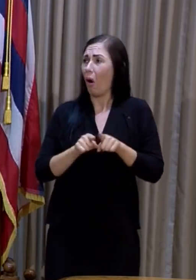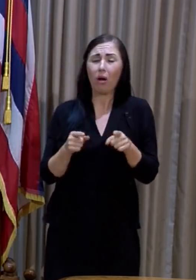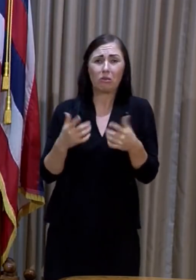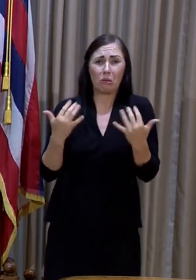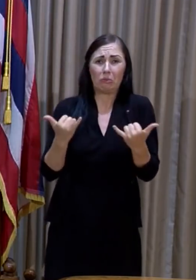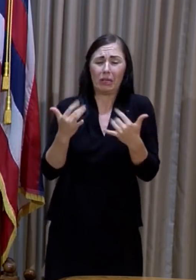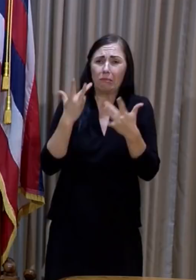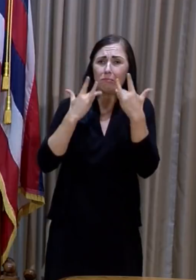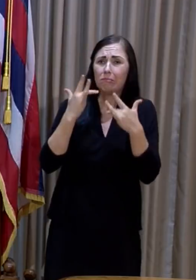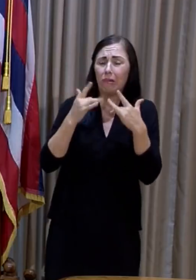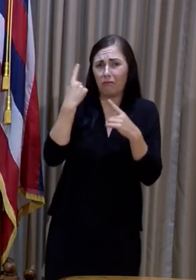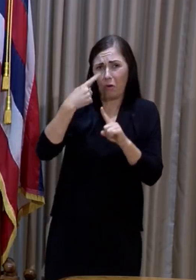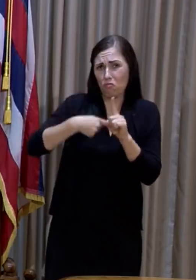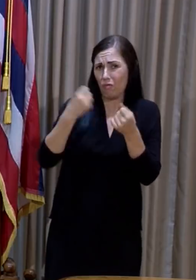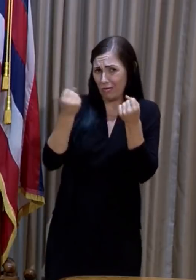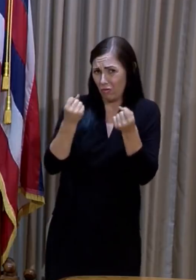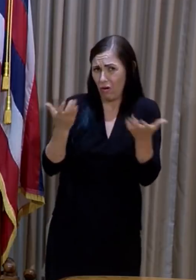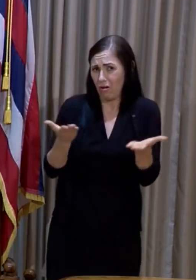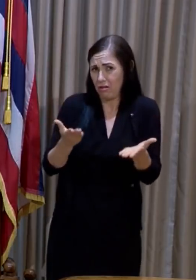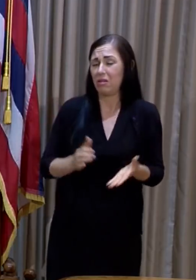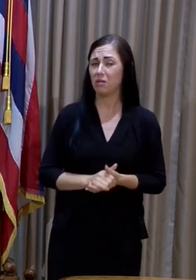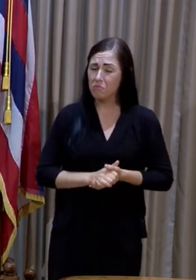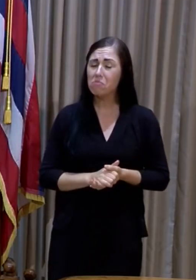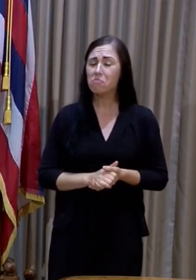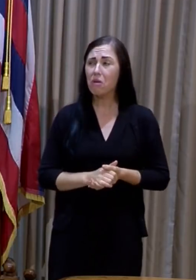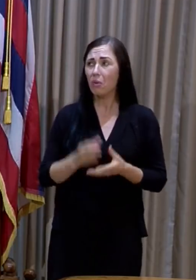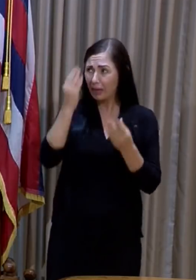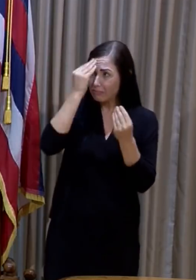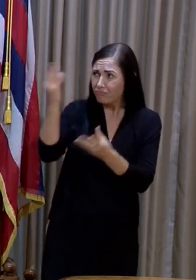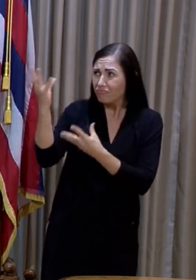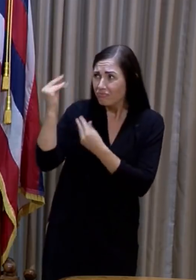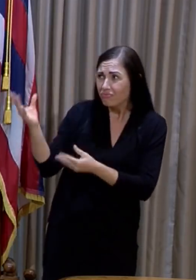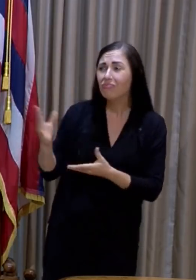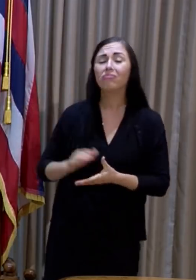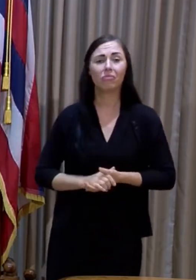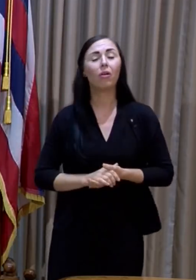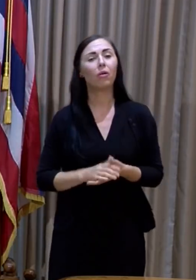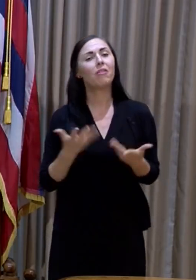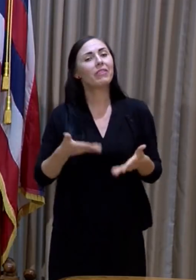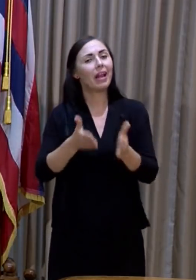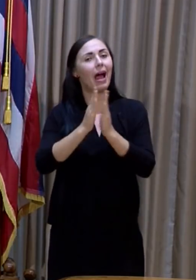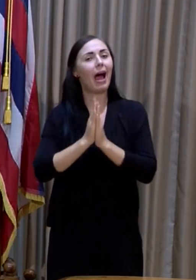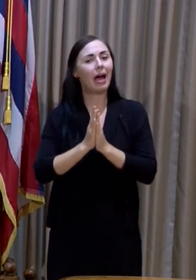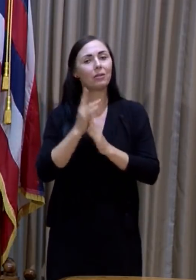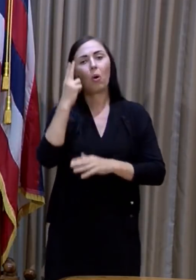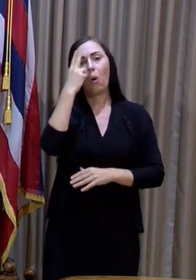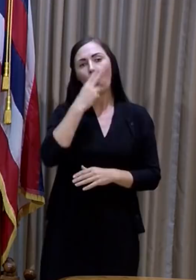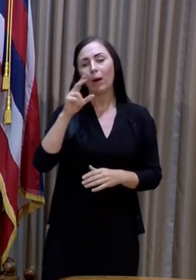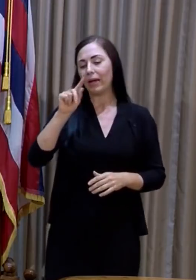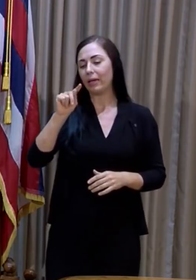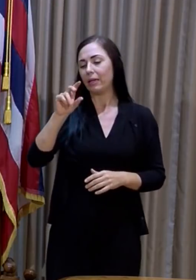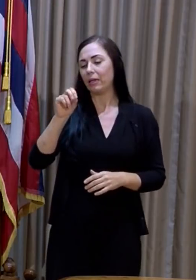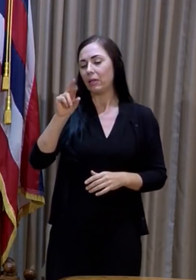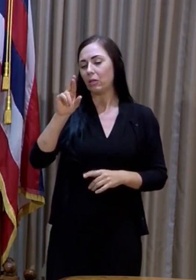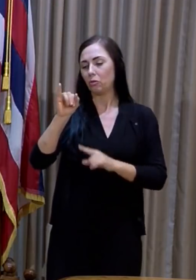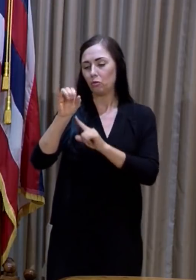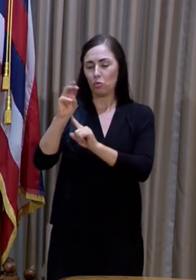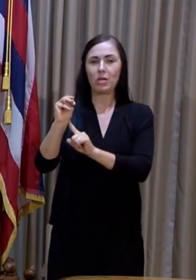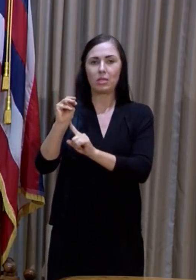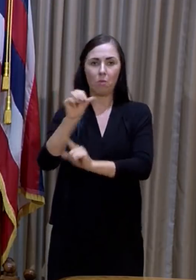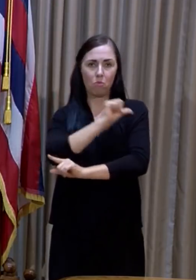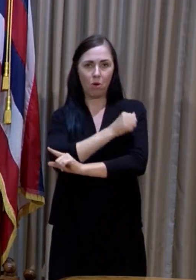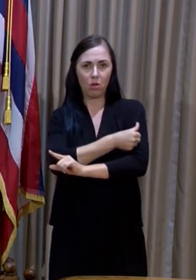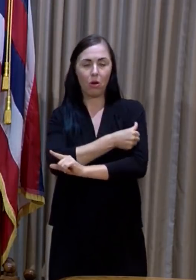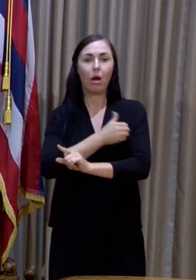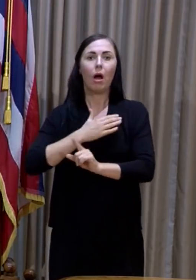rental cars here. So, you know, we've asked the Hawaii Tourism Authority to help us